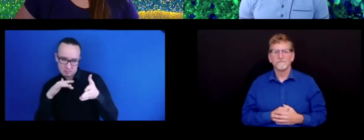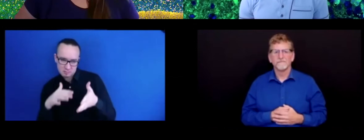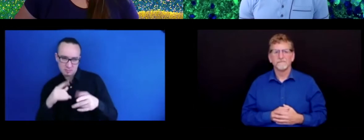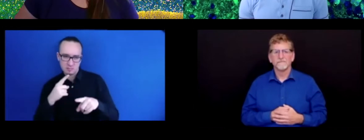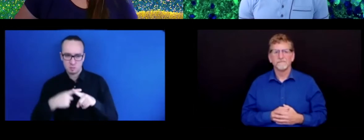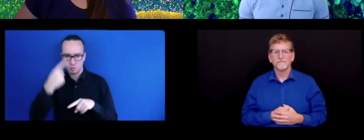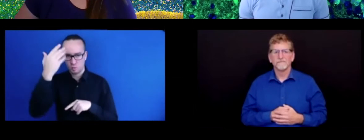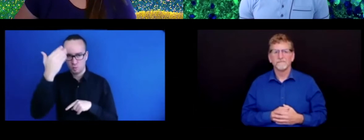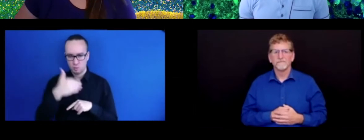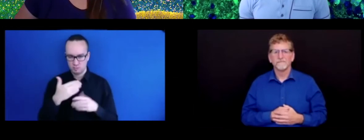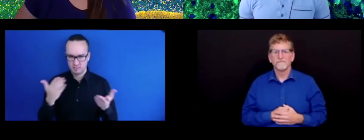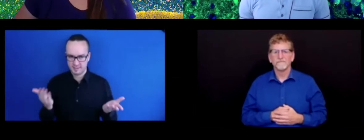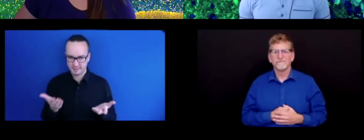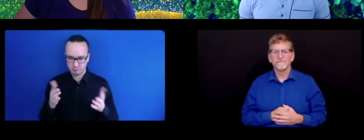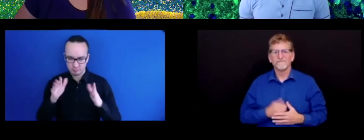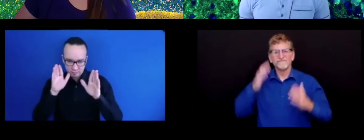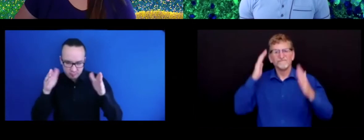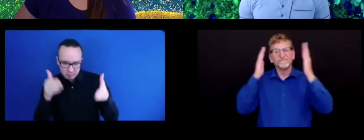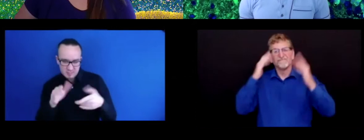brains and brain cells and how they work.